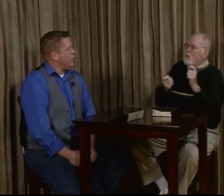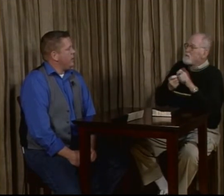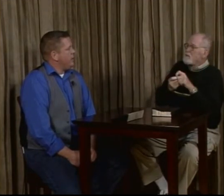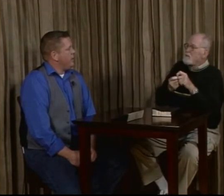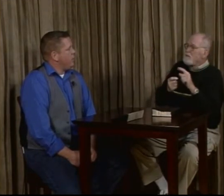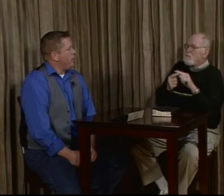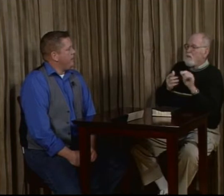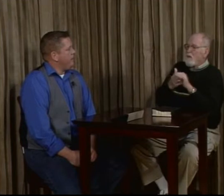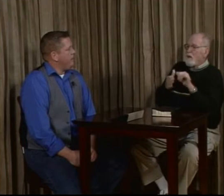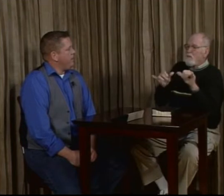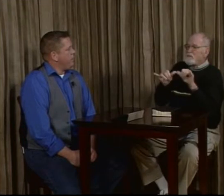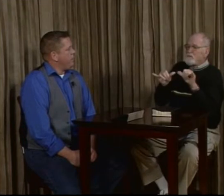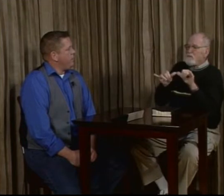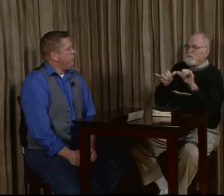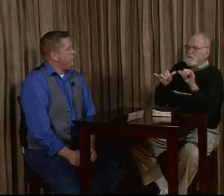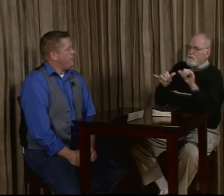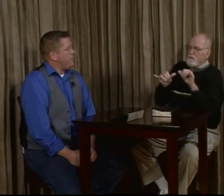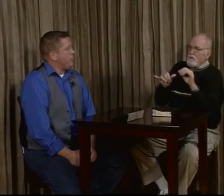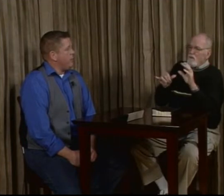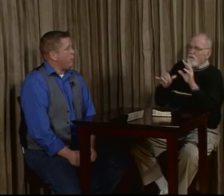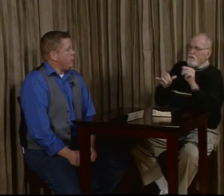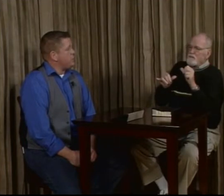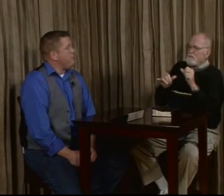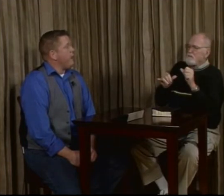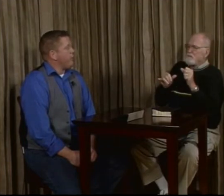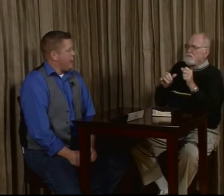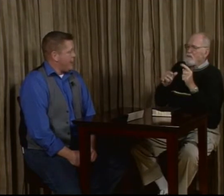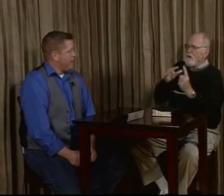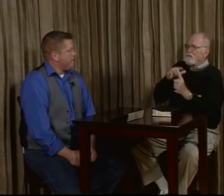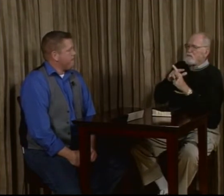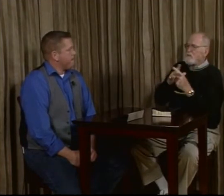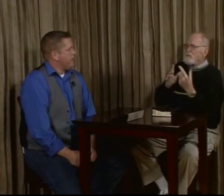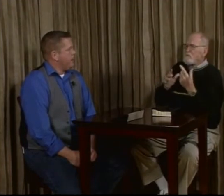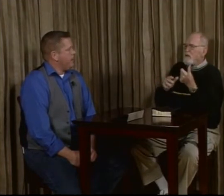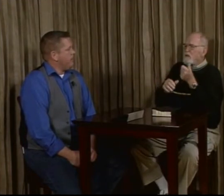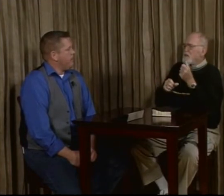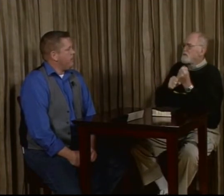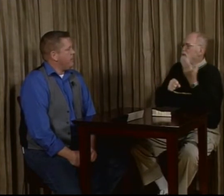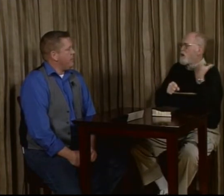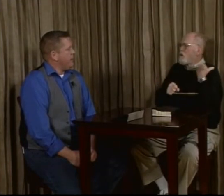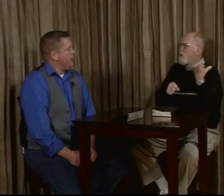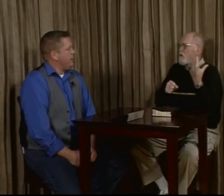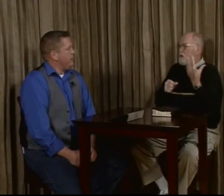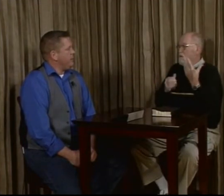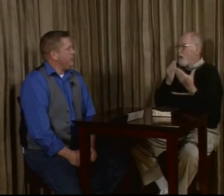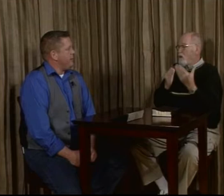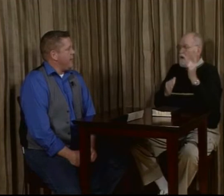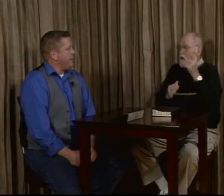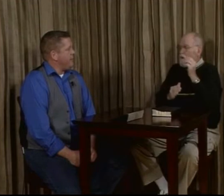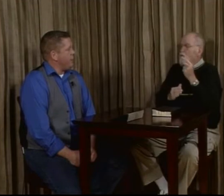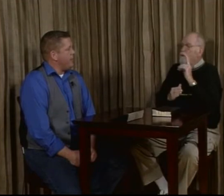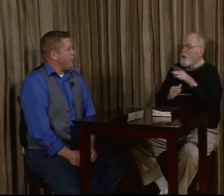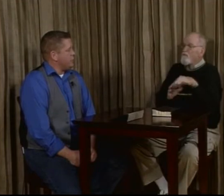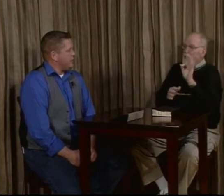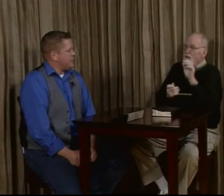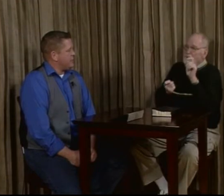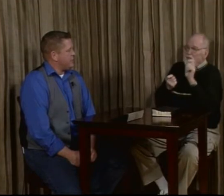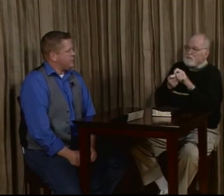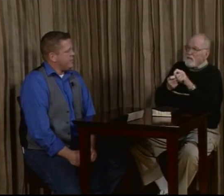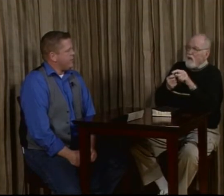deaf people are getting reached better now than today than probably it was when that statistic was taken